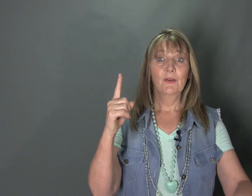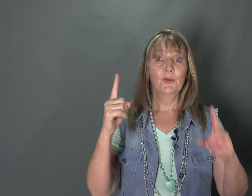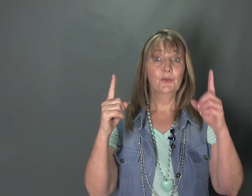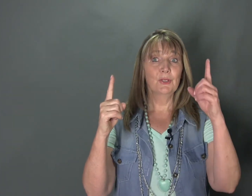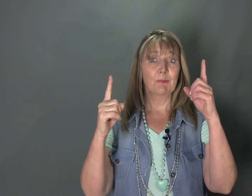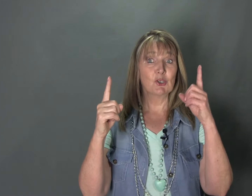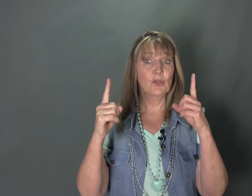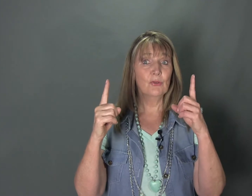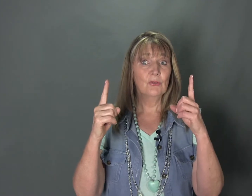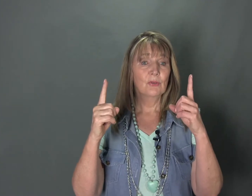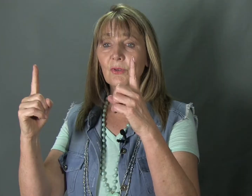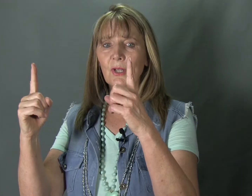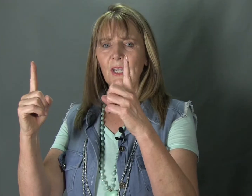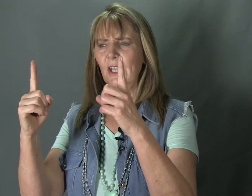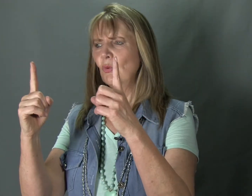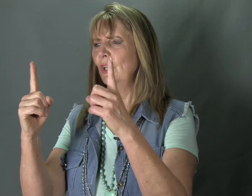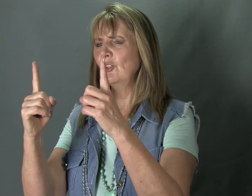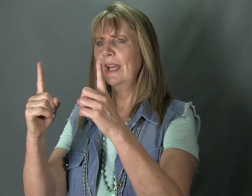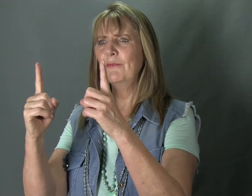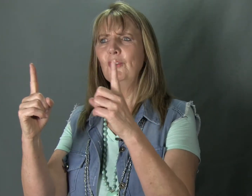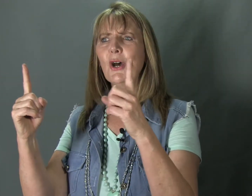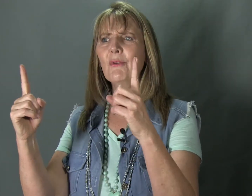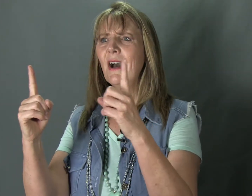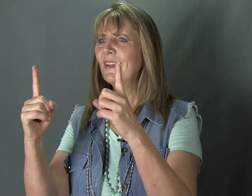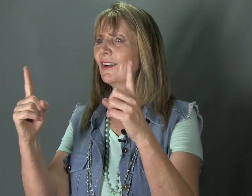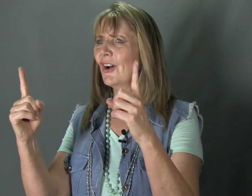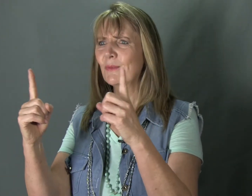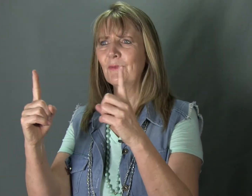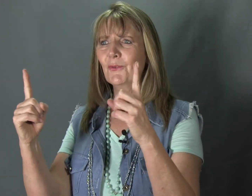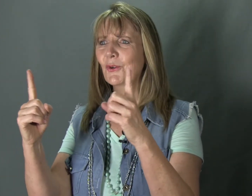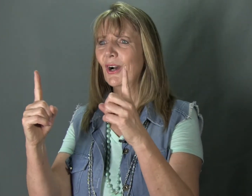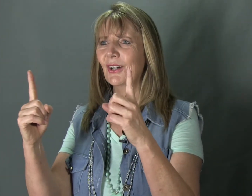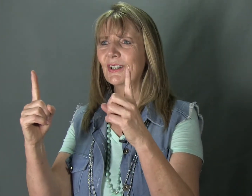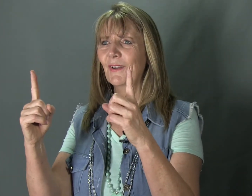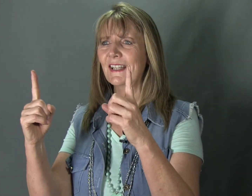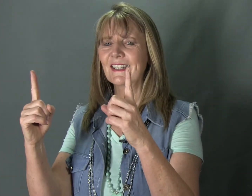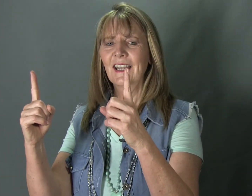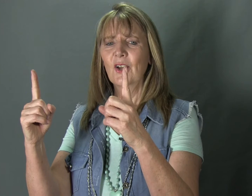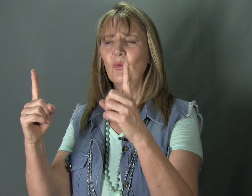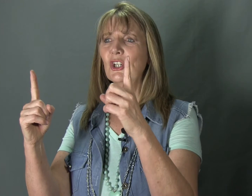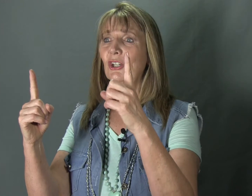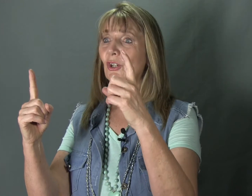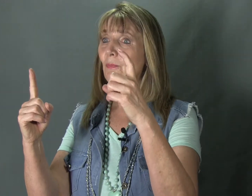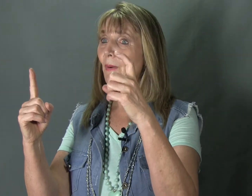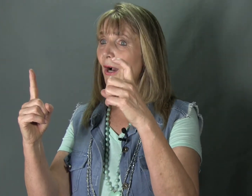Rule number two is we should have no other gods before God's face. We shall not bow